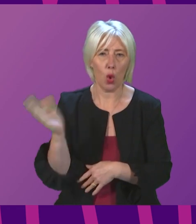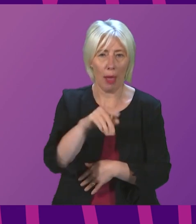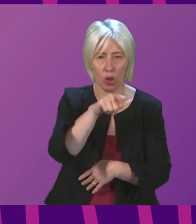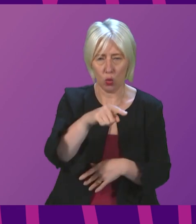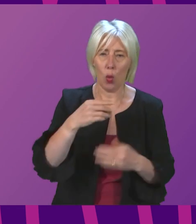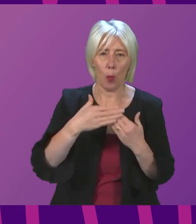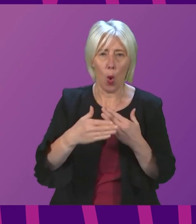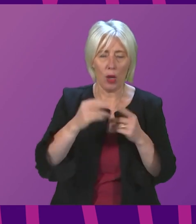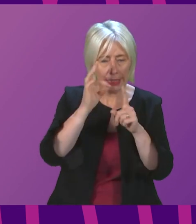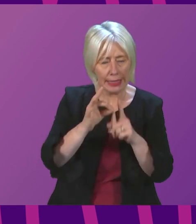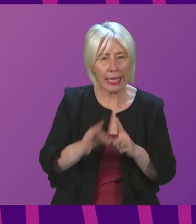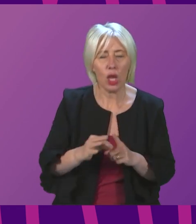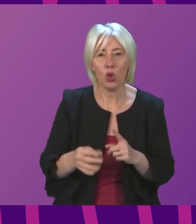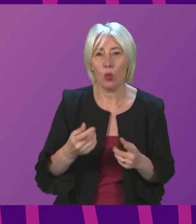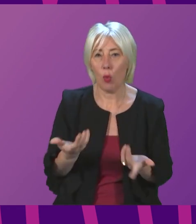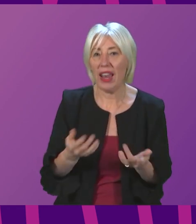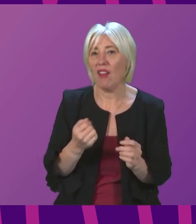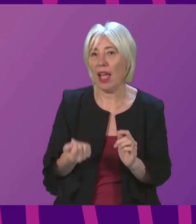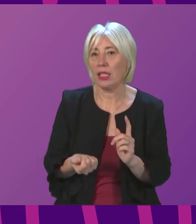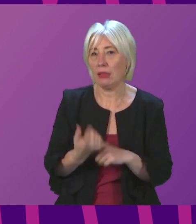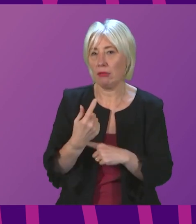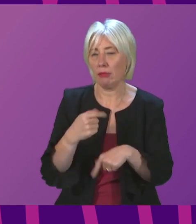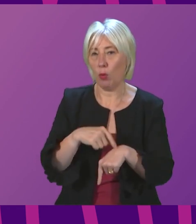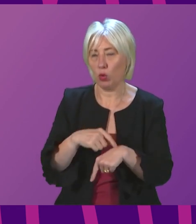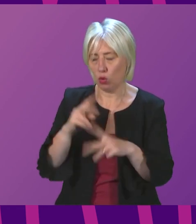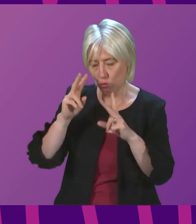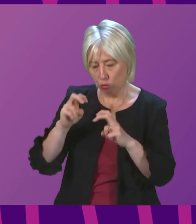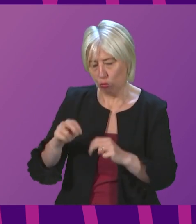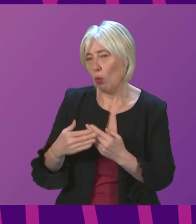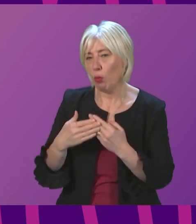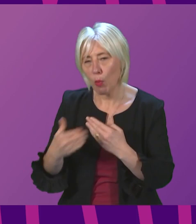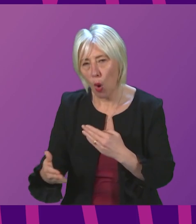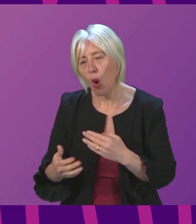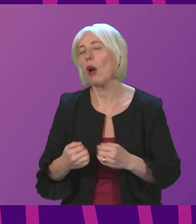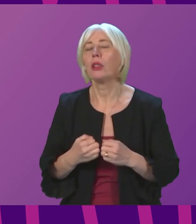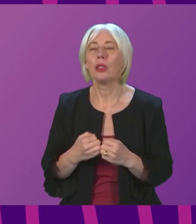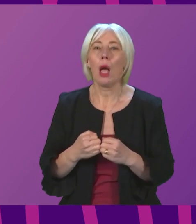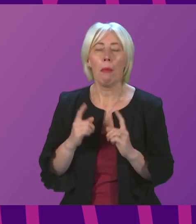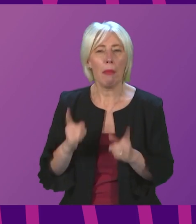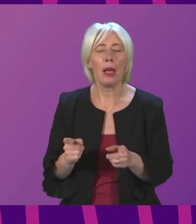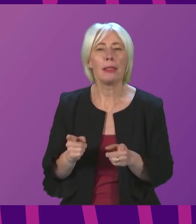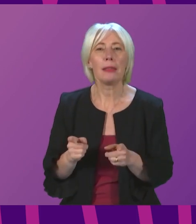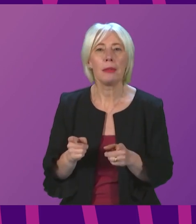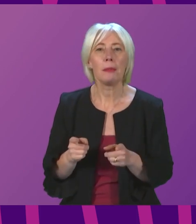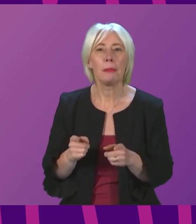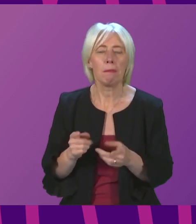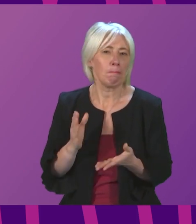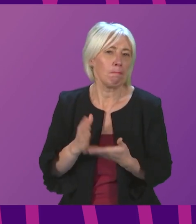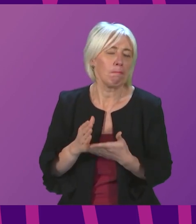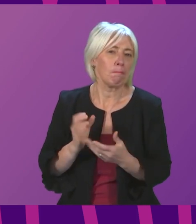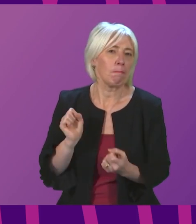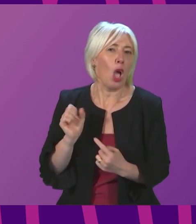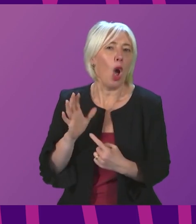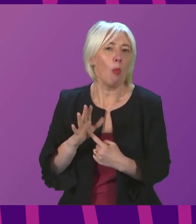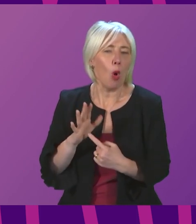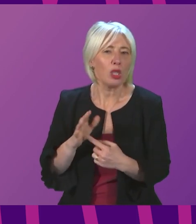detail, having had the opportunity to consider the answer to his question more fully. But there is a really important